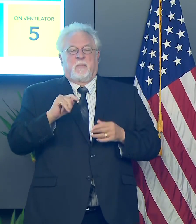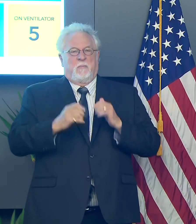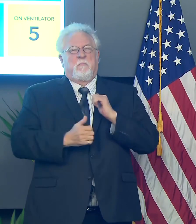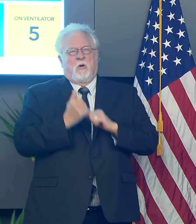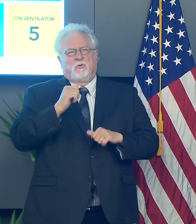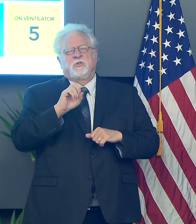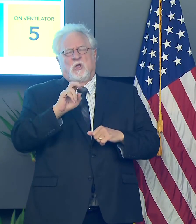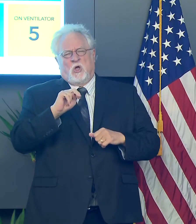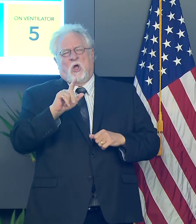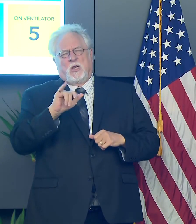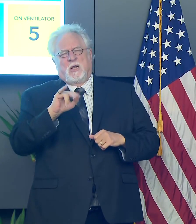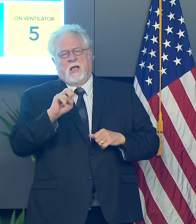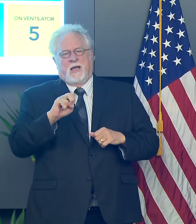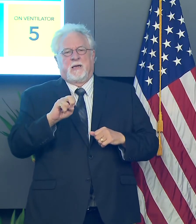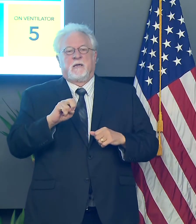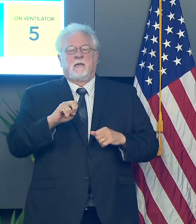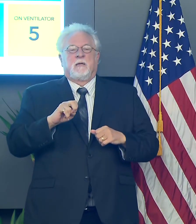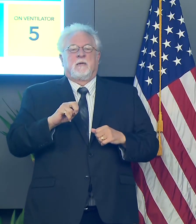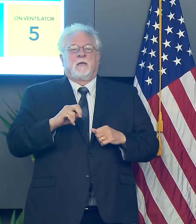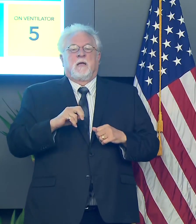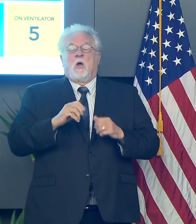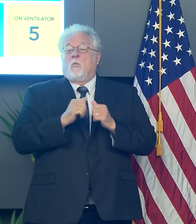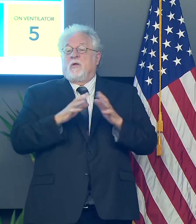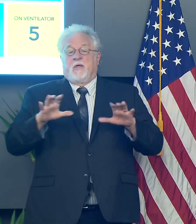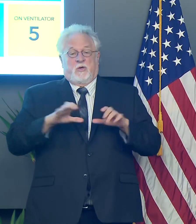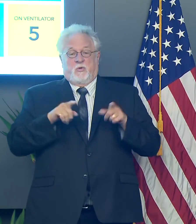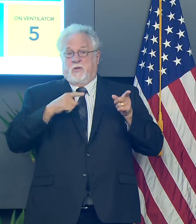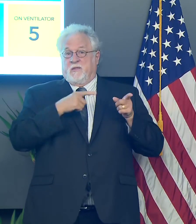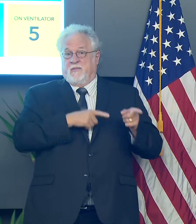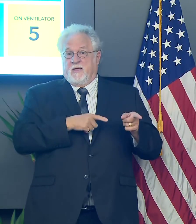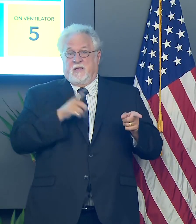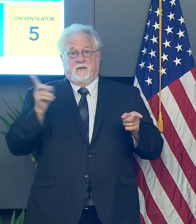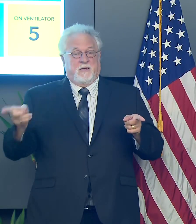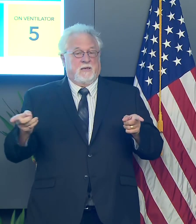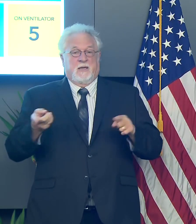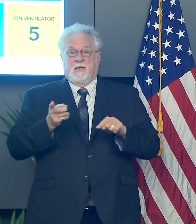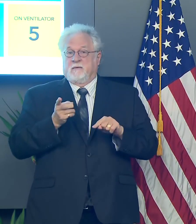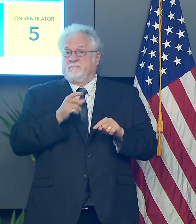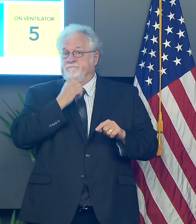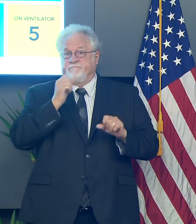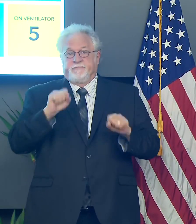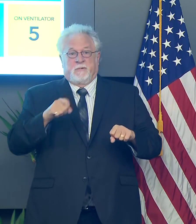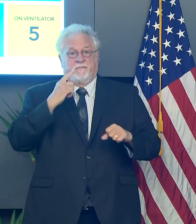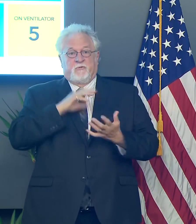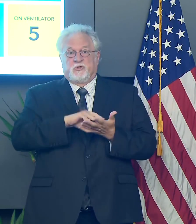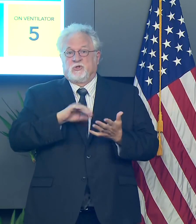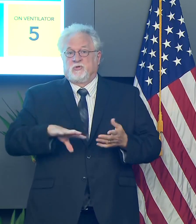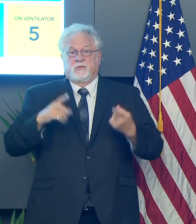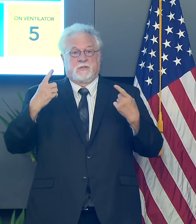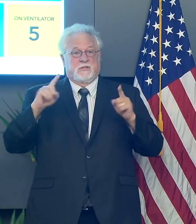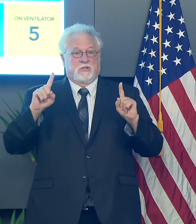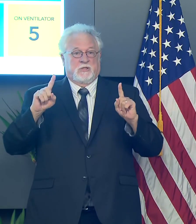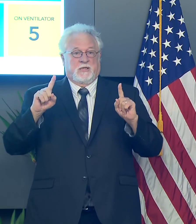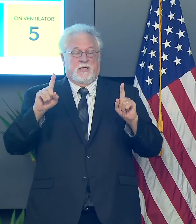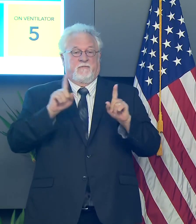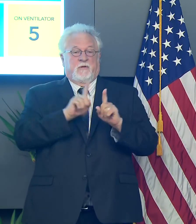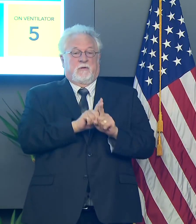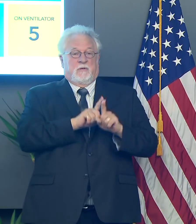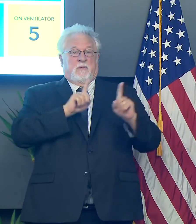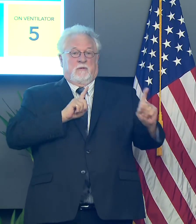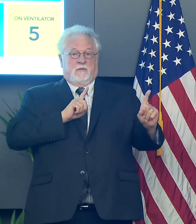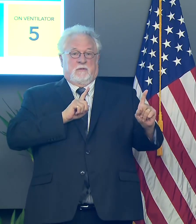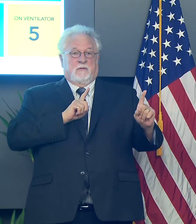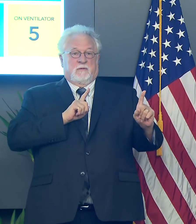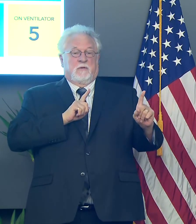it will be online. Others will be physically present. And without doing that, it would not be possible for the students to achieve the physical distancing that they